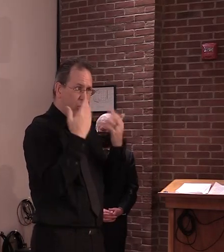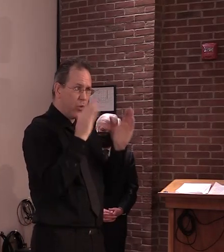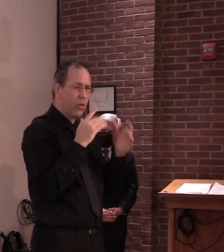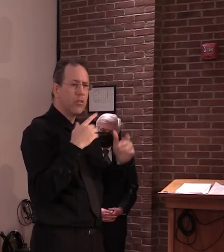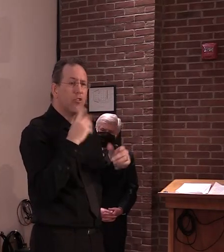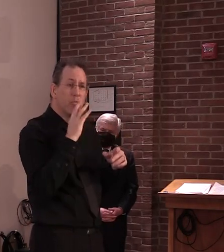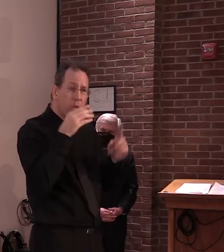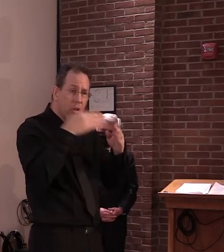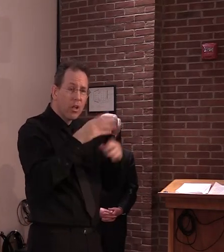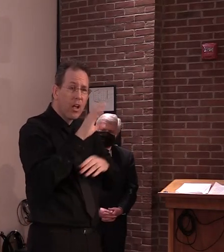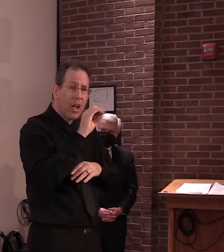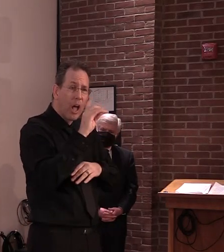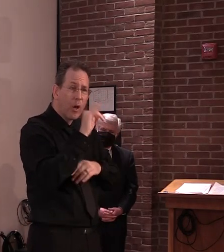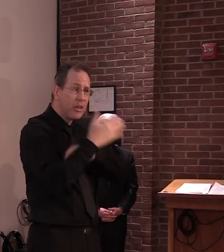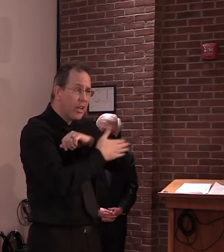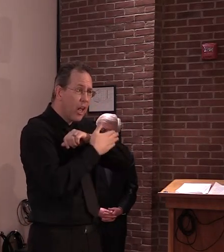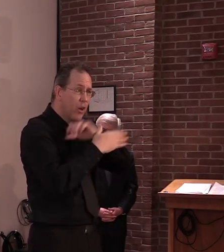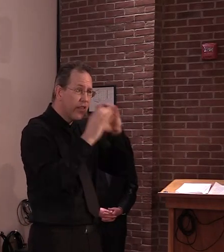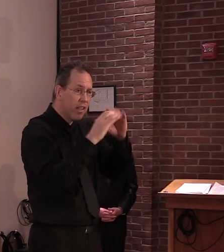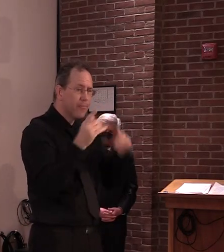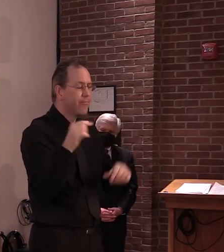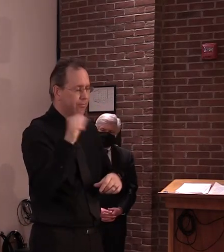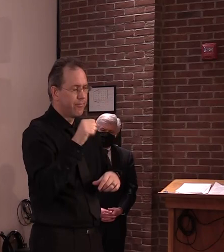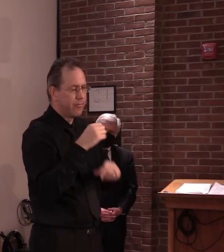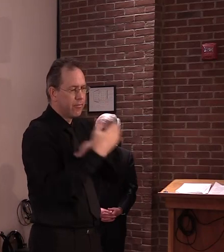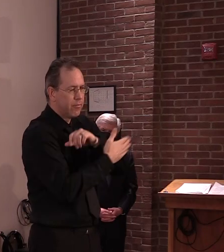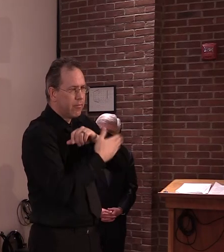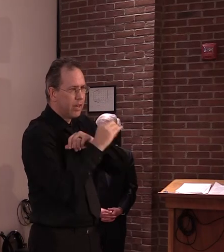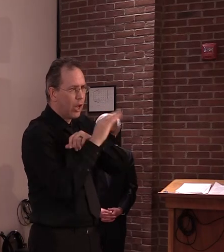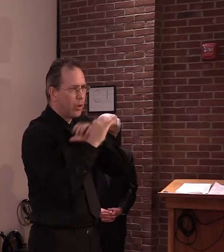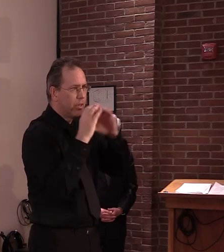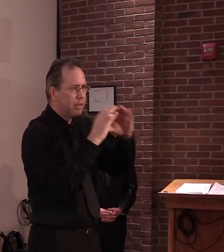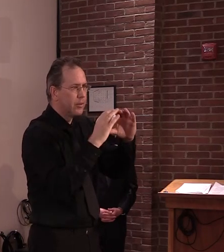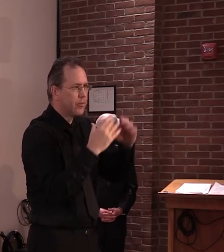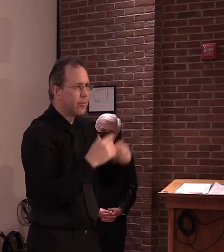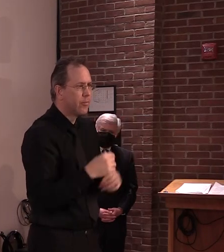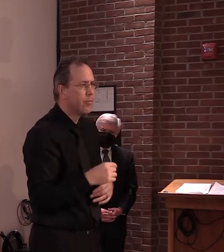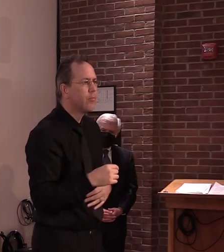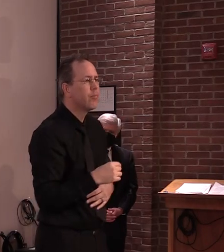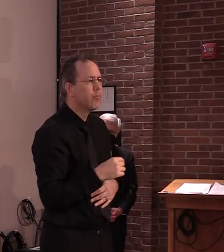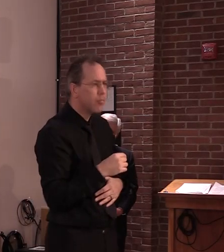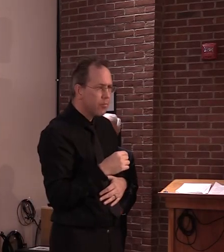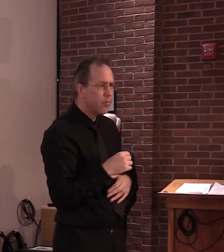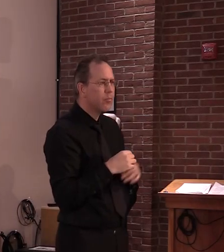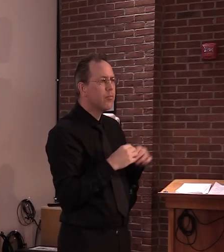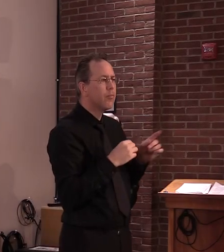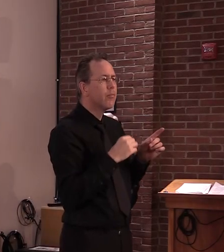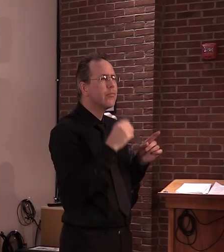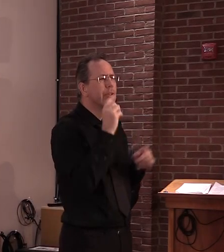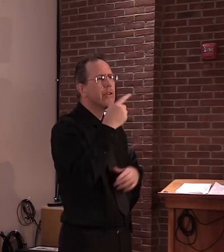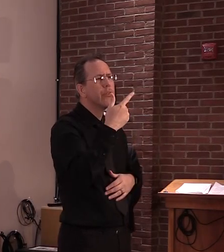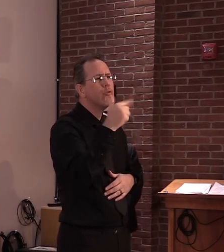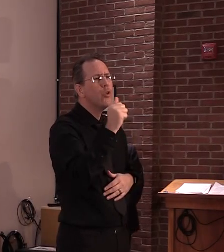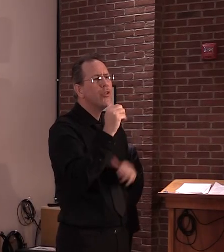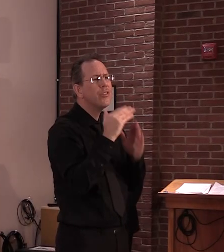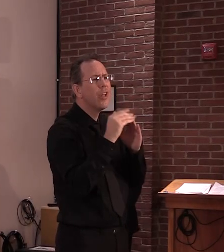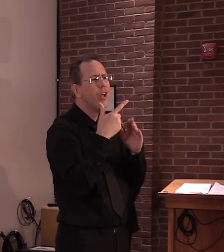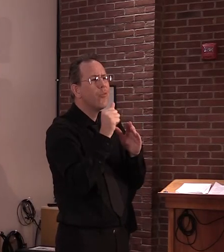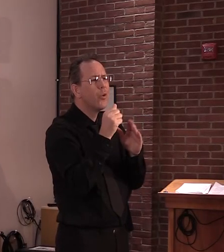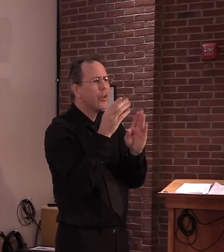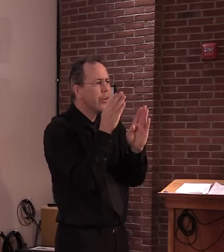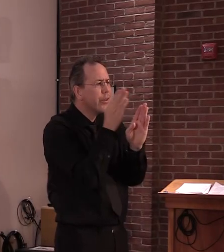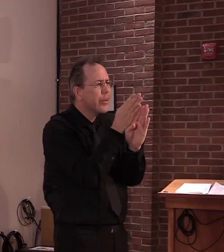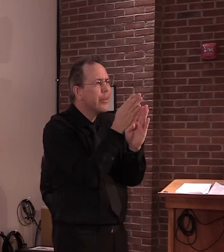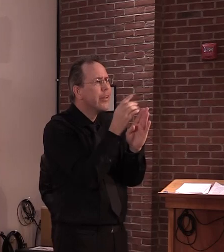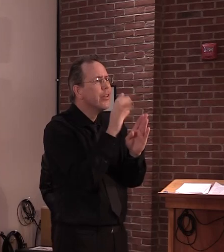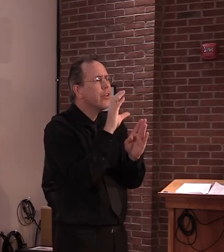Well, you might not know the county because Georgia is right on the border with Chittenden County. And if you live in the southern